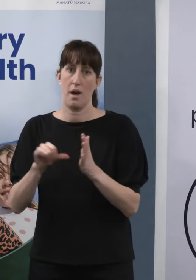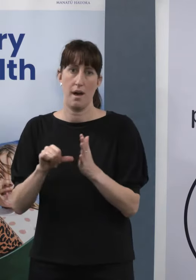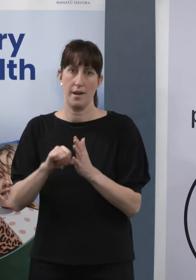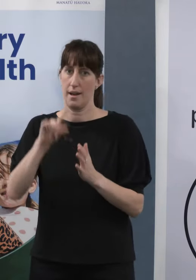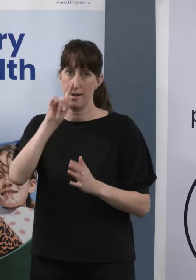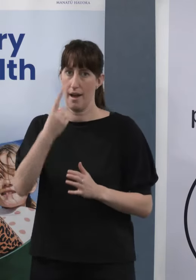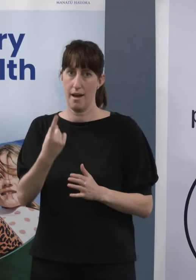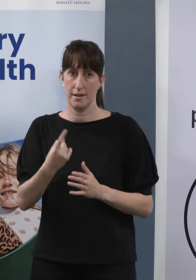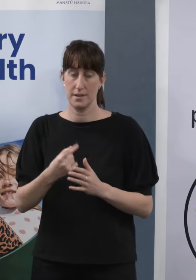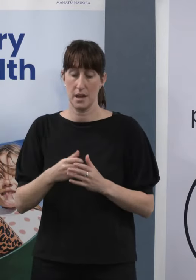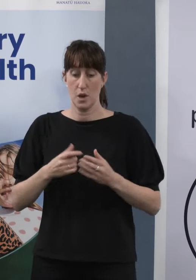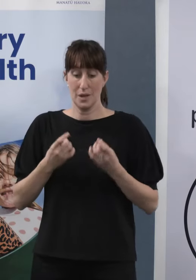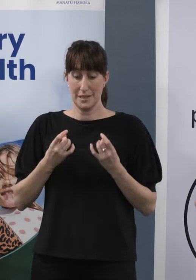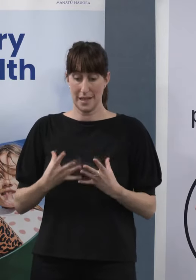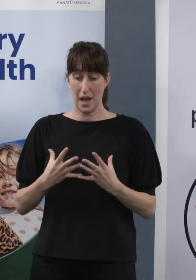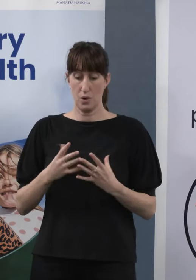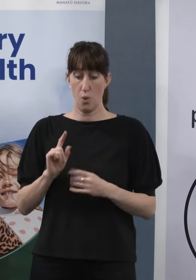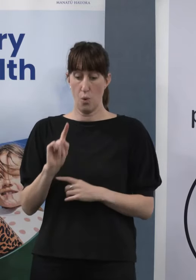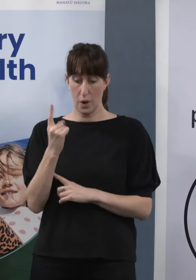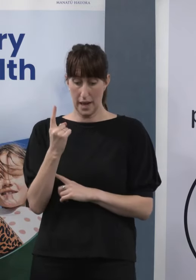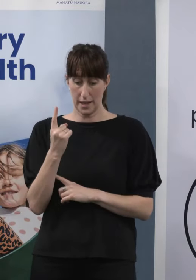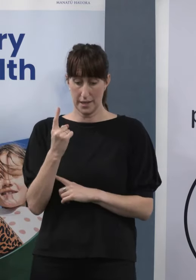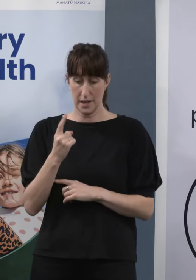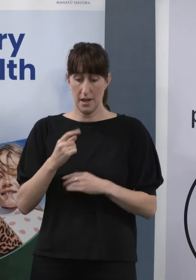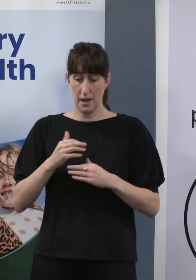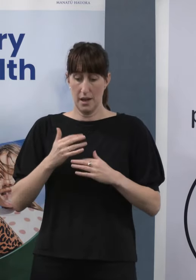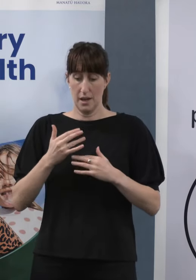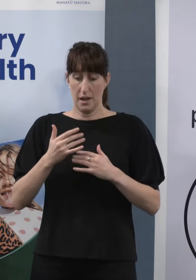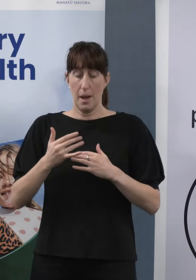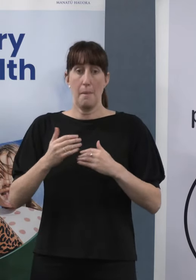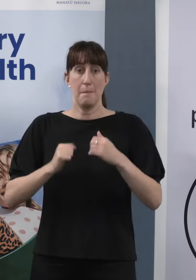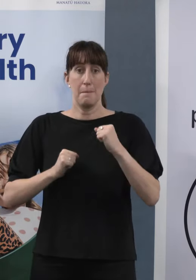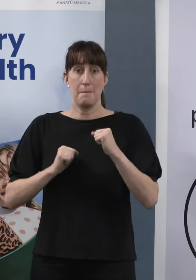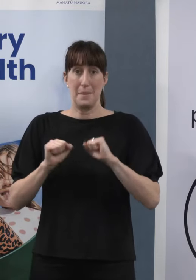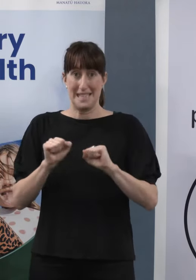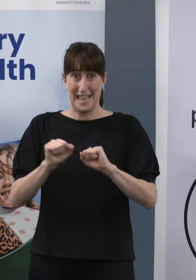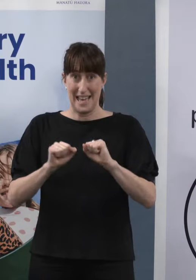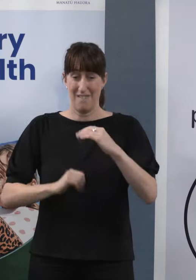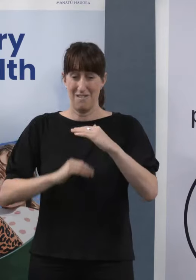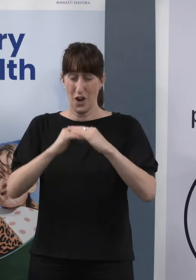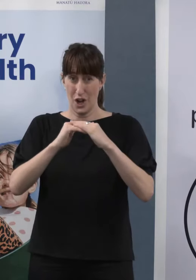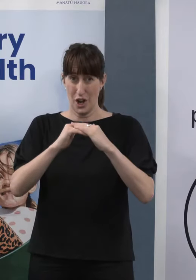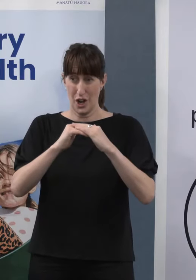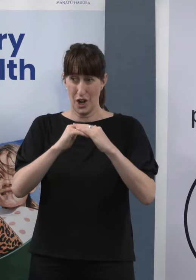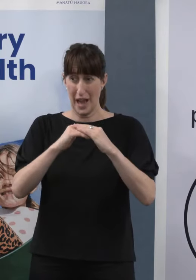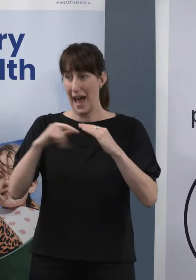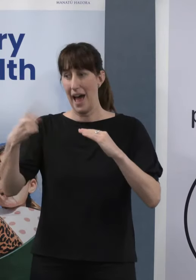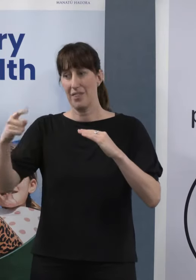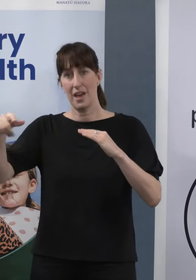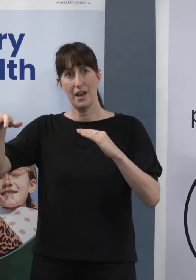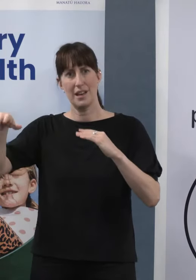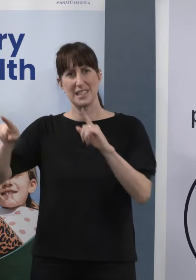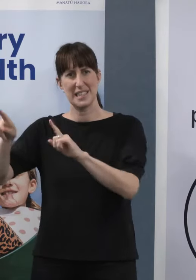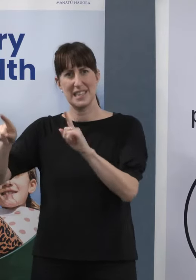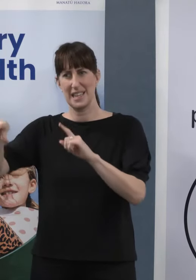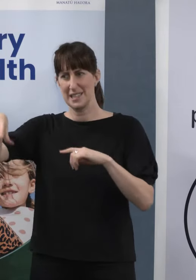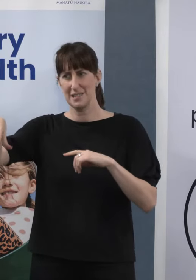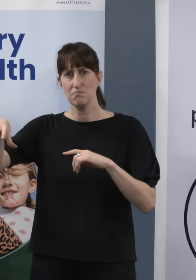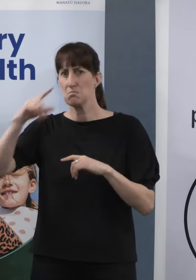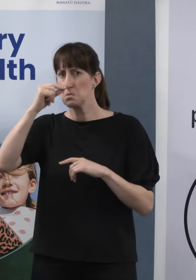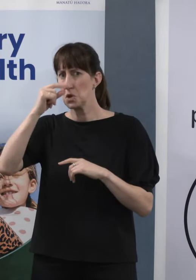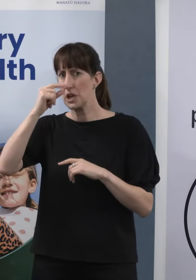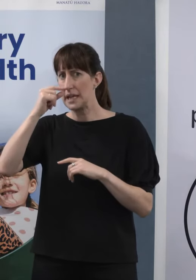reached capacity even while we had spare capacity in other parts of the country. What we hadn't anticipated, and we should have,